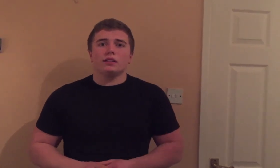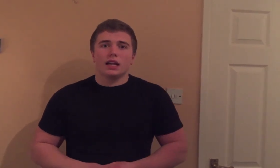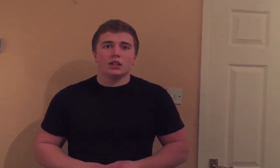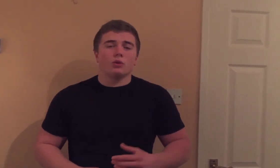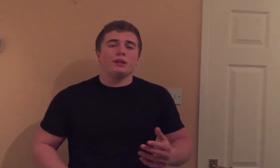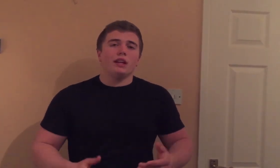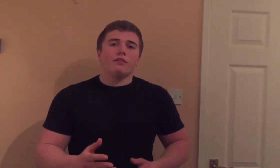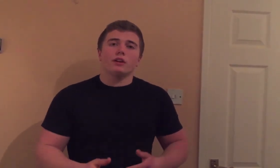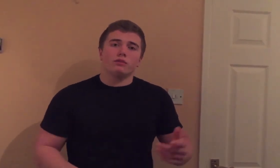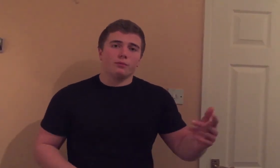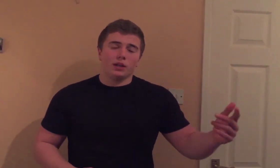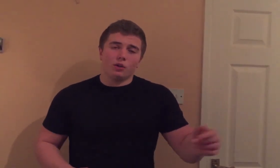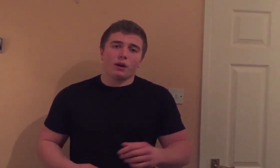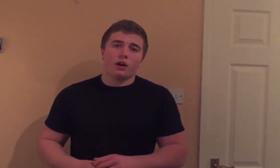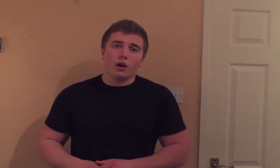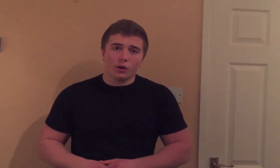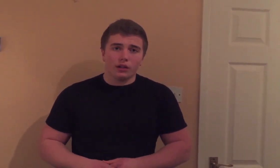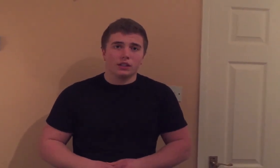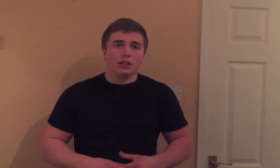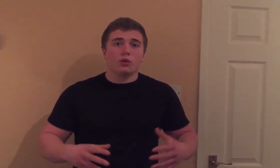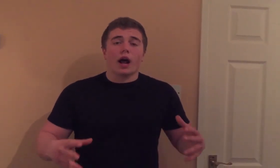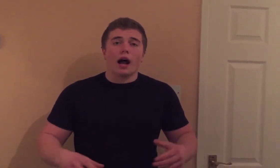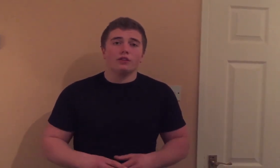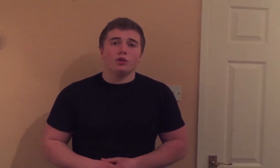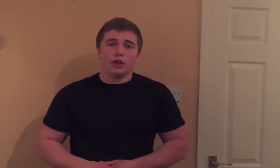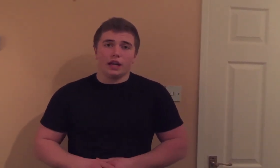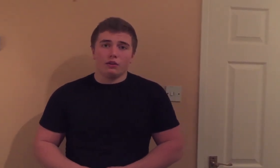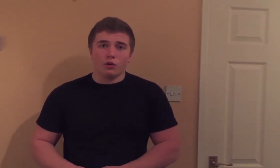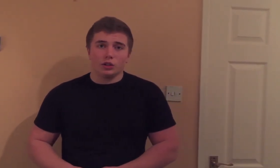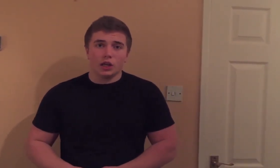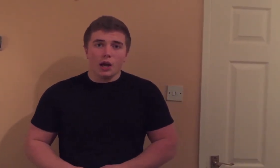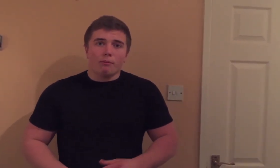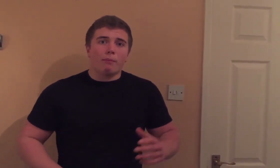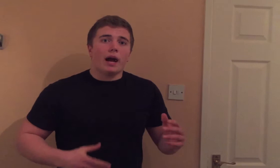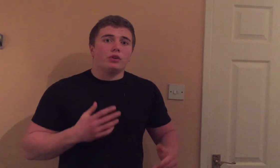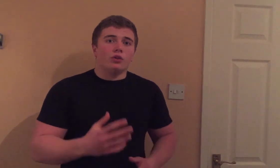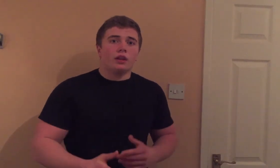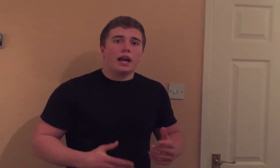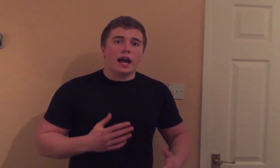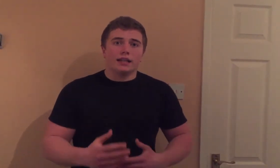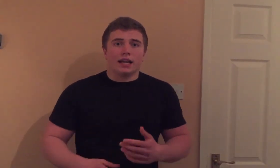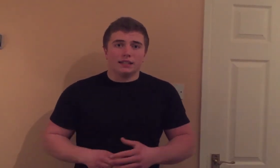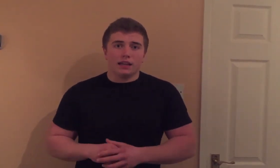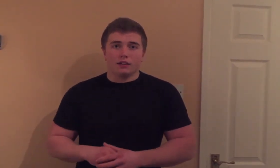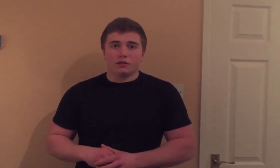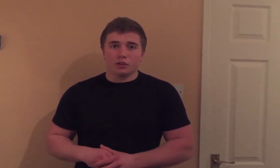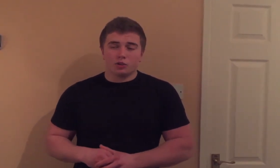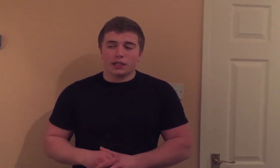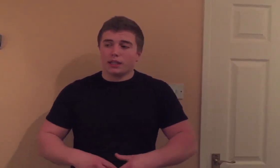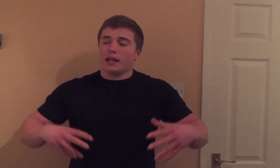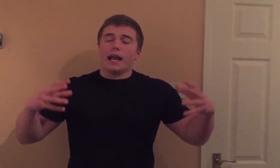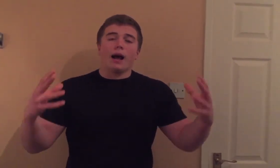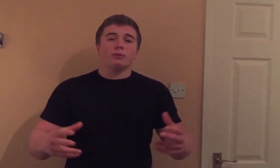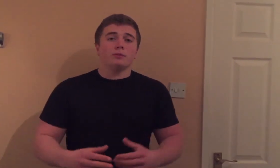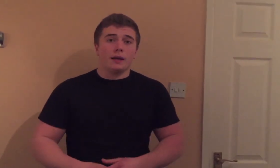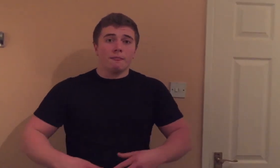outside, it's going to be difficult for me to do my cardio outside. So I'm going to have to do it indoors. But by doing that high-intensity interval training, it helps me